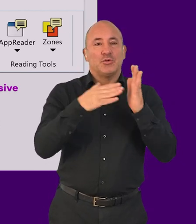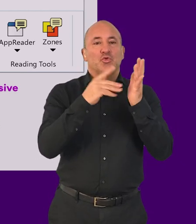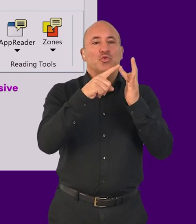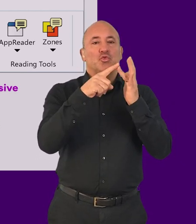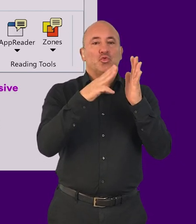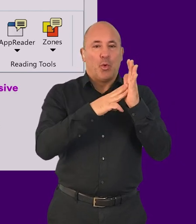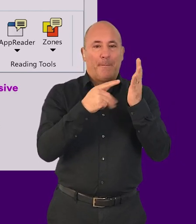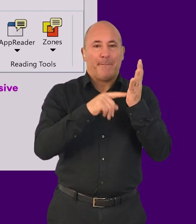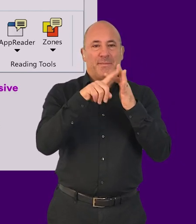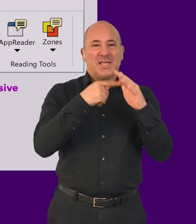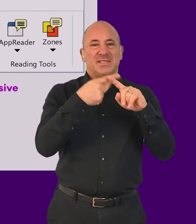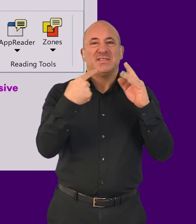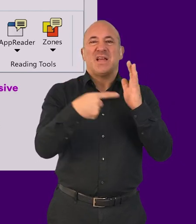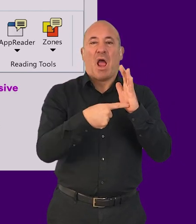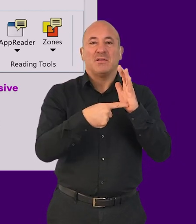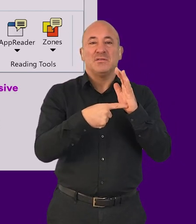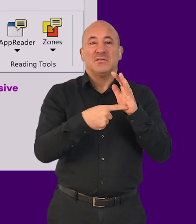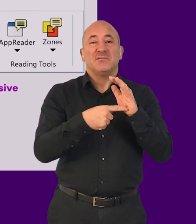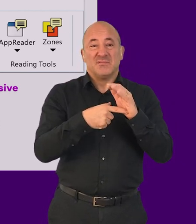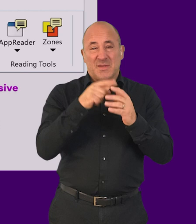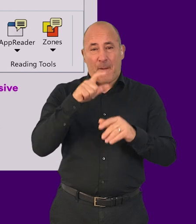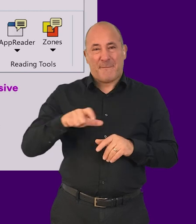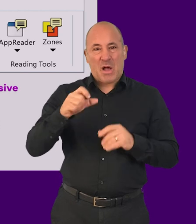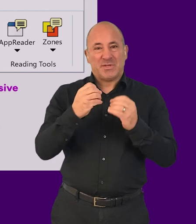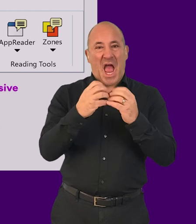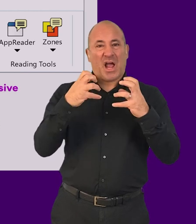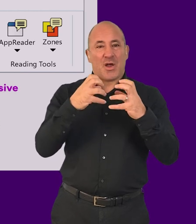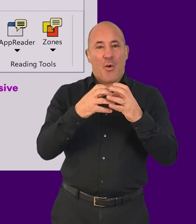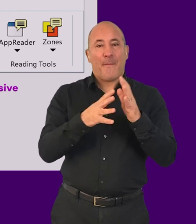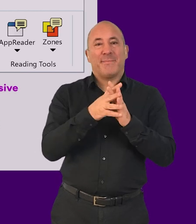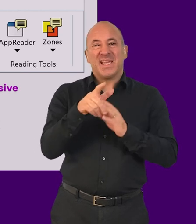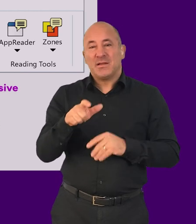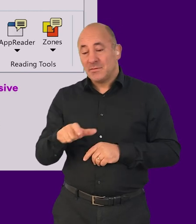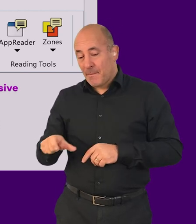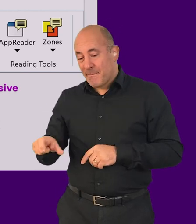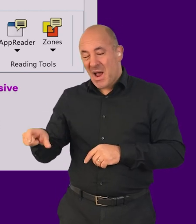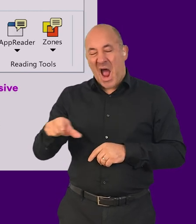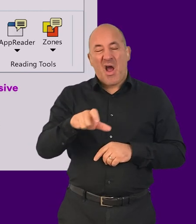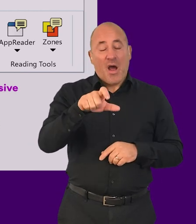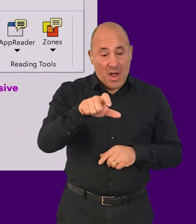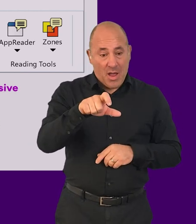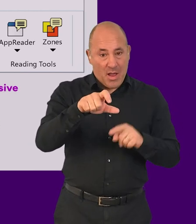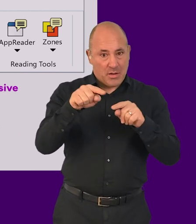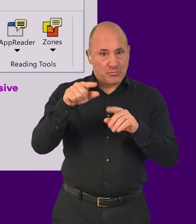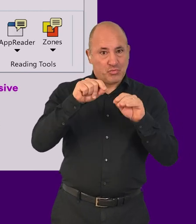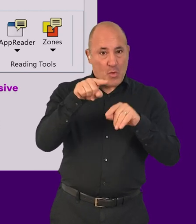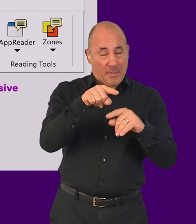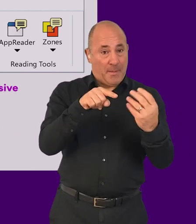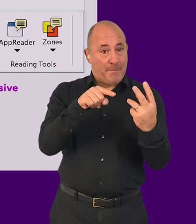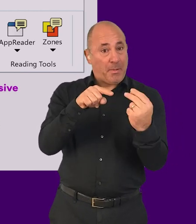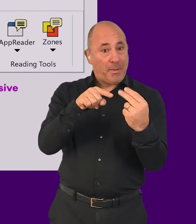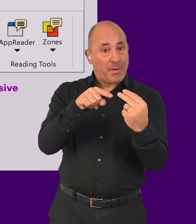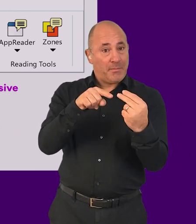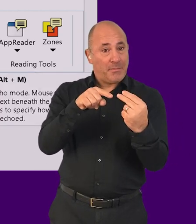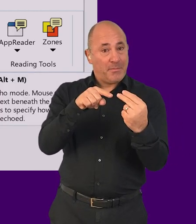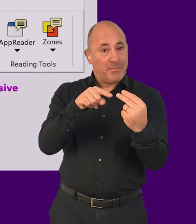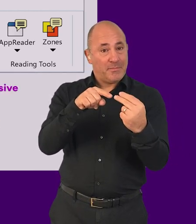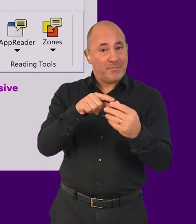an example, you can enable mouse echo, which will read out any text underneath the mouse pointer. Mouse.